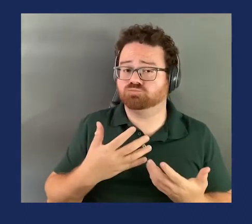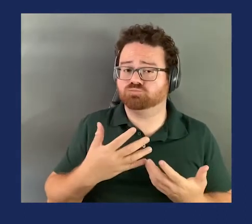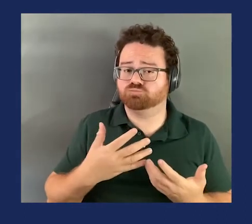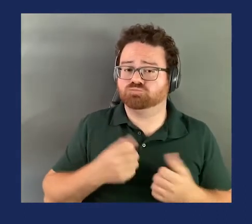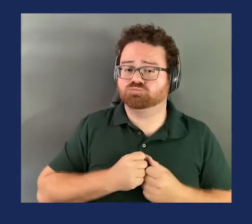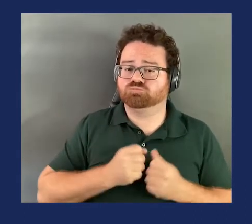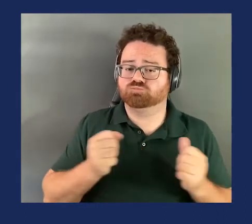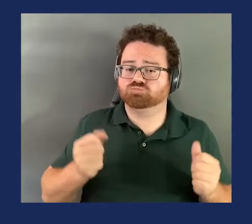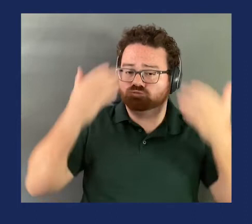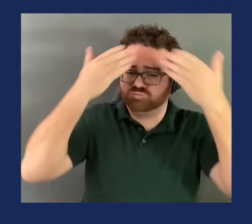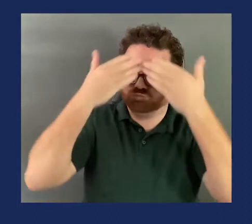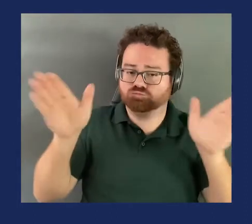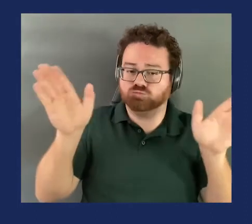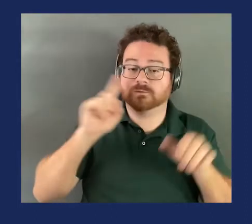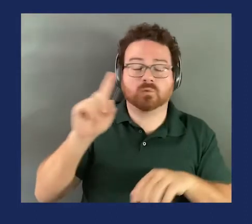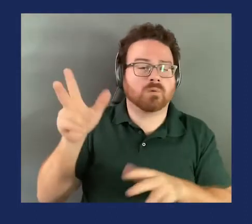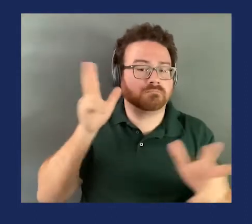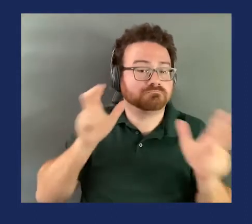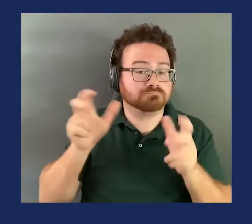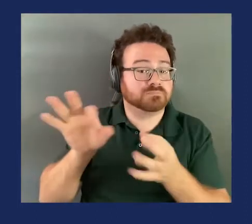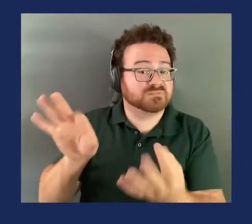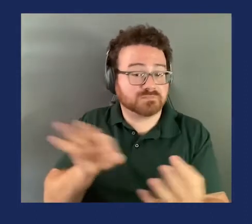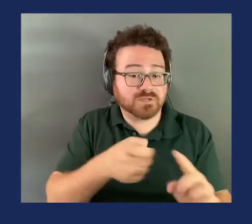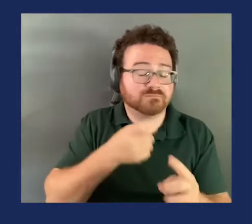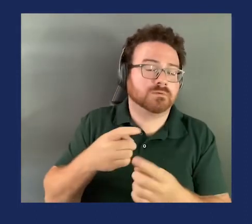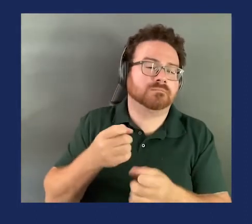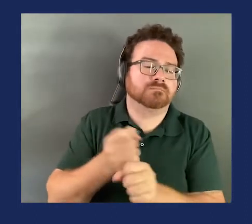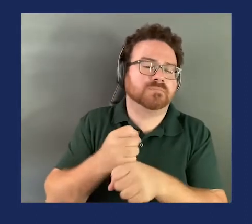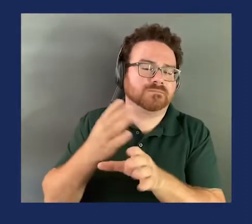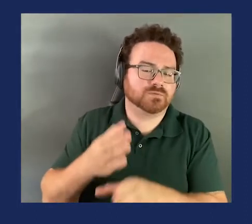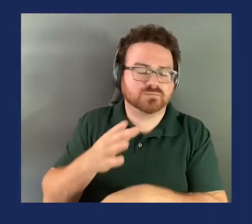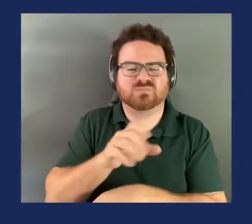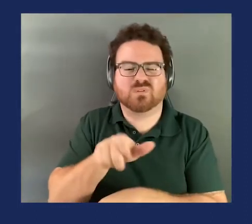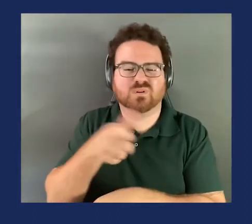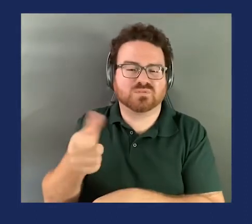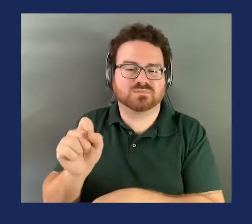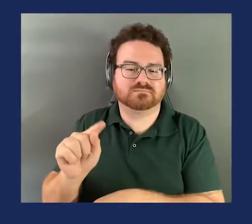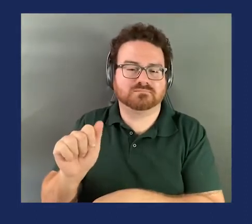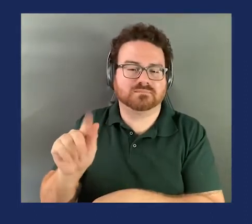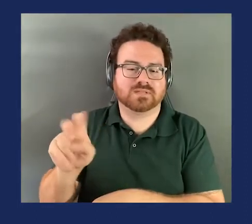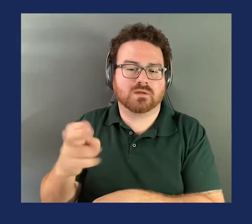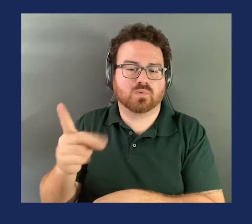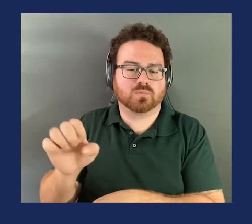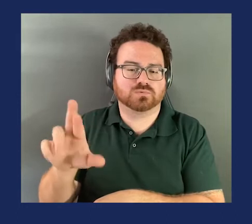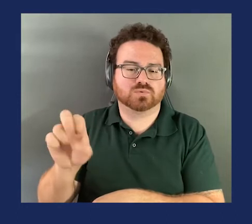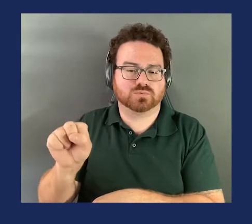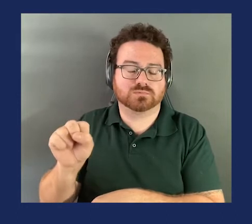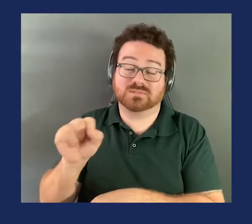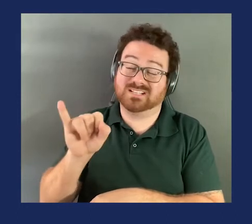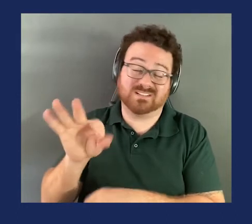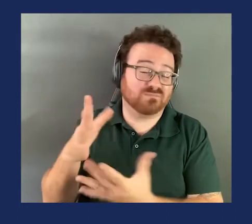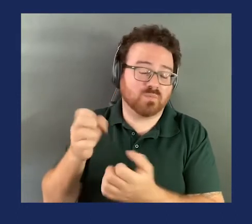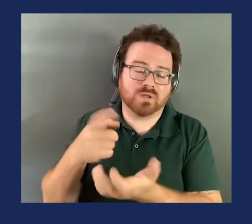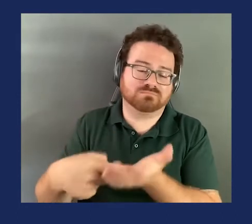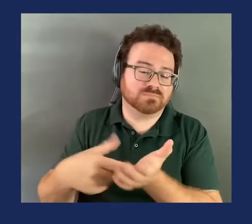from manufacturers and other stakeholders about whether or not this is something we may want to revisit on the back end.